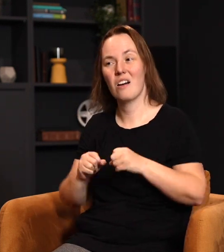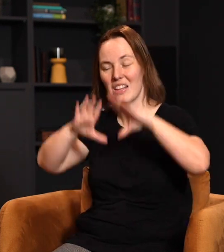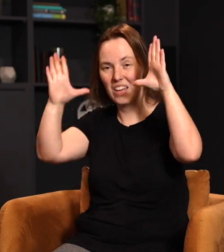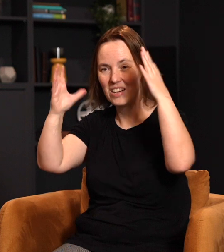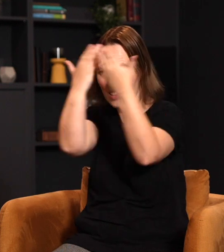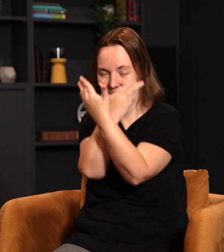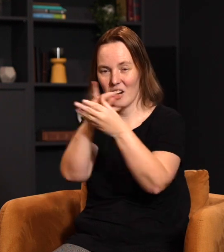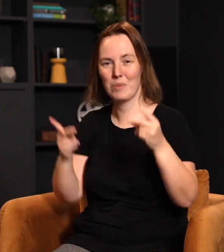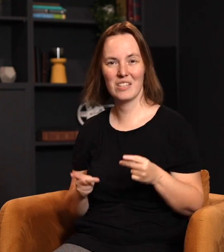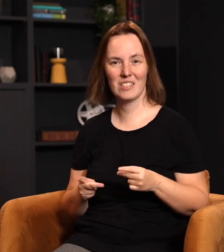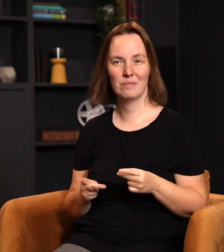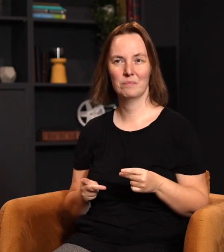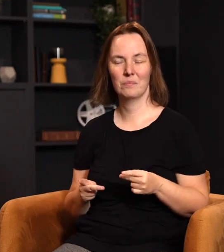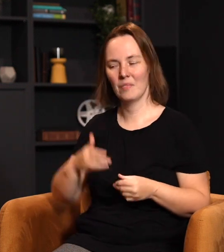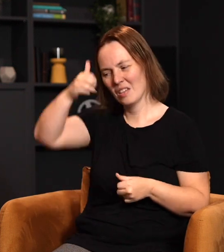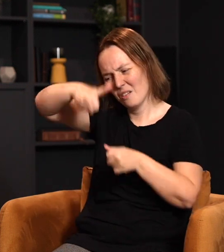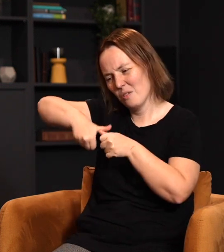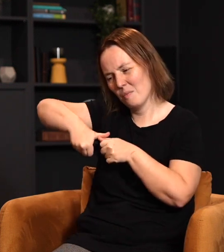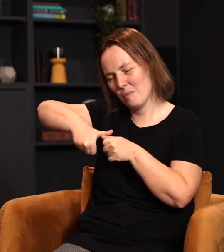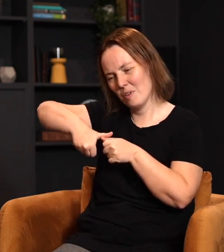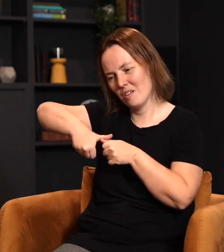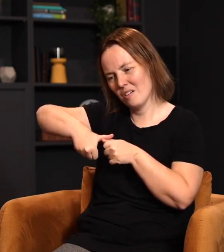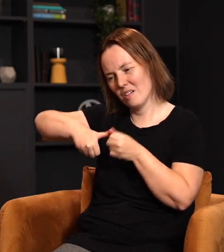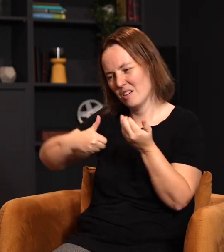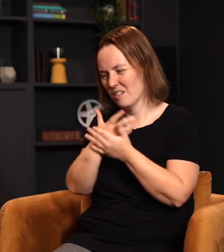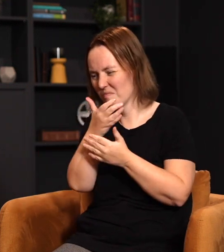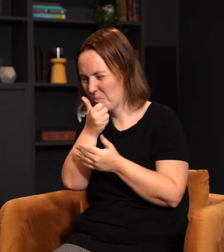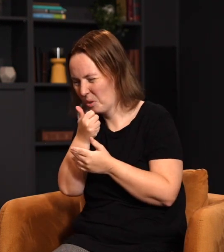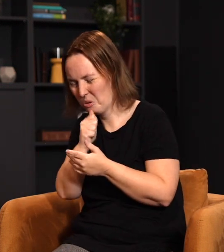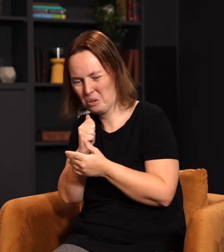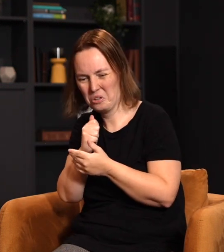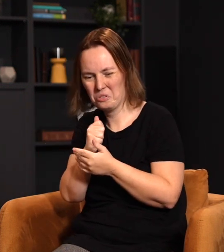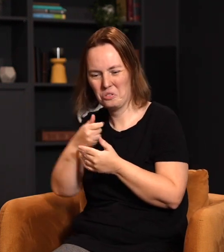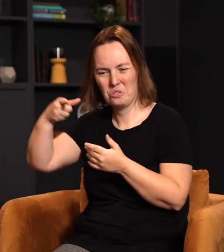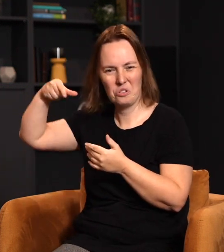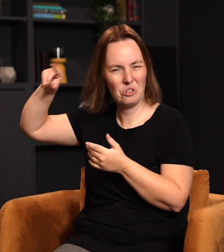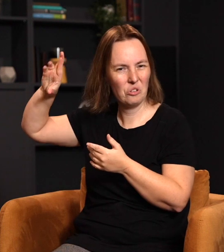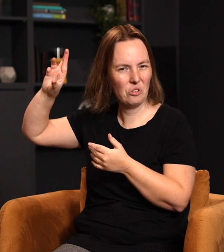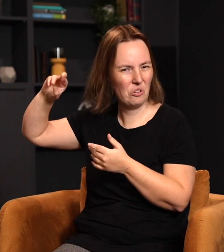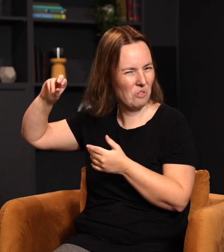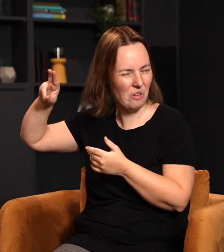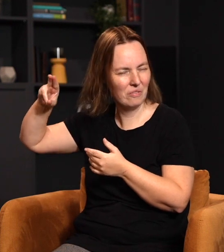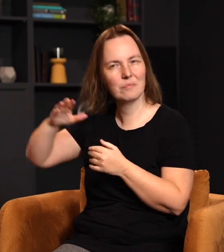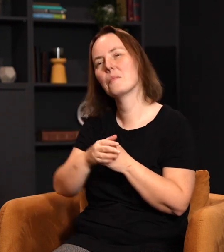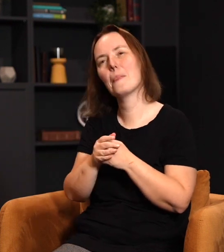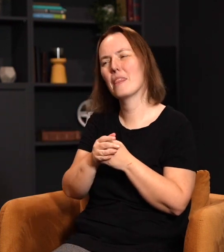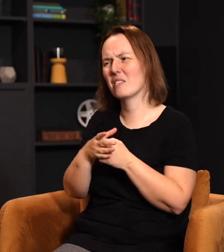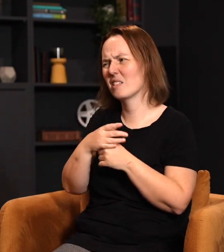light in a dark place. I remember a New Age guru when I was at Creation Festival. I think it was back in the, I don't know when it was, 80s, I think.